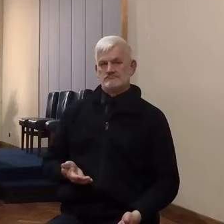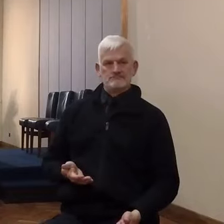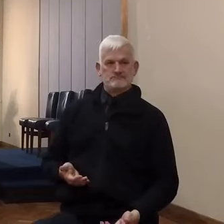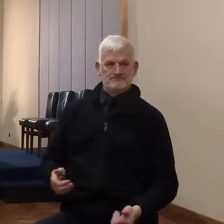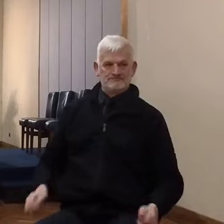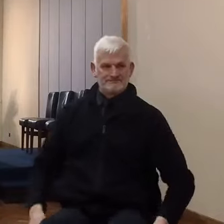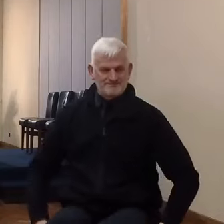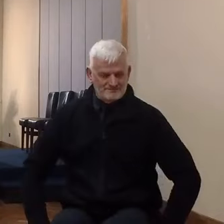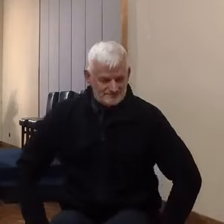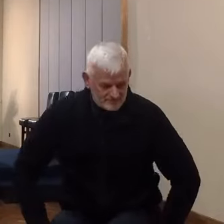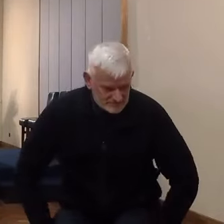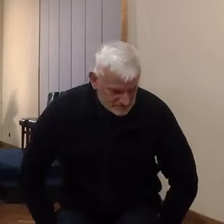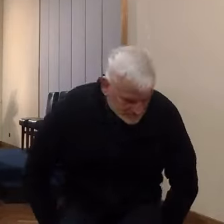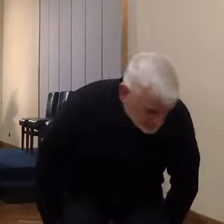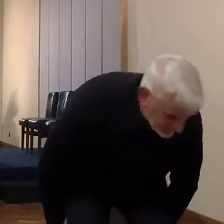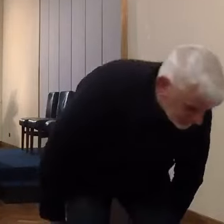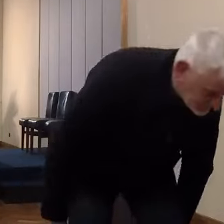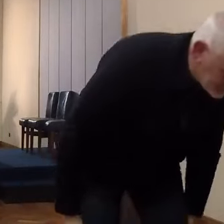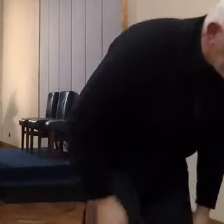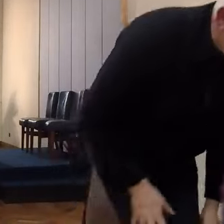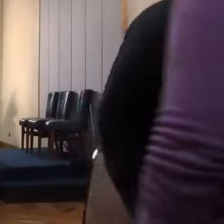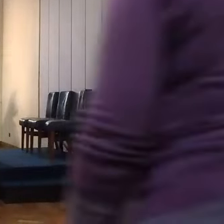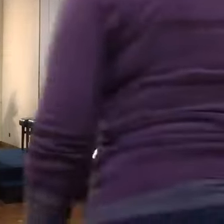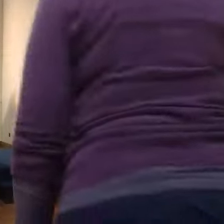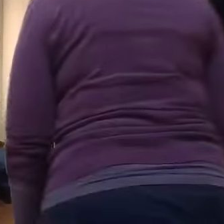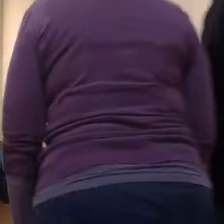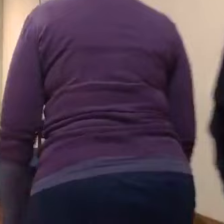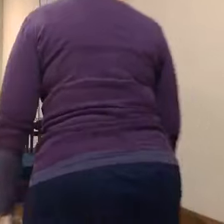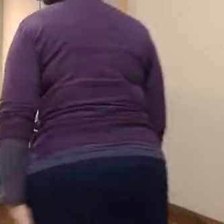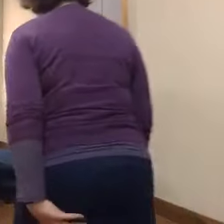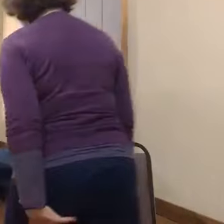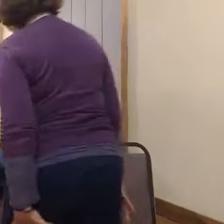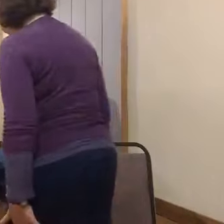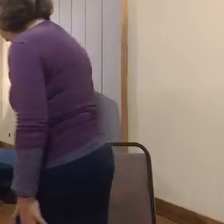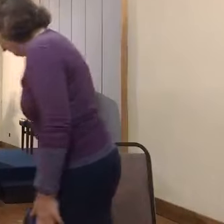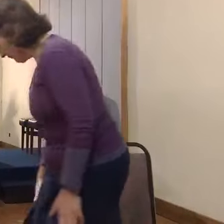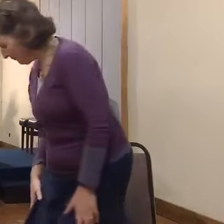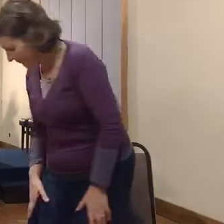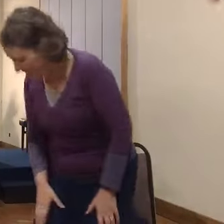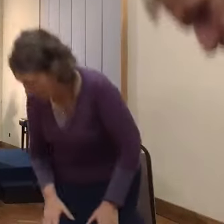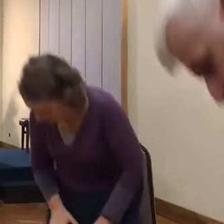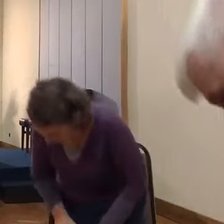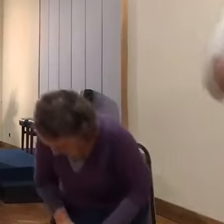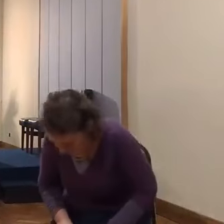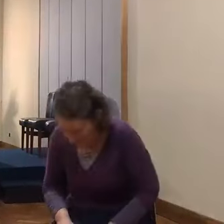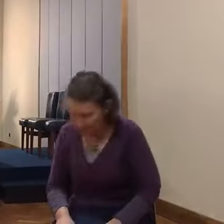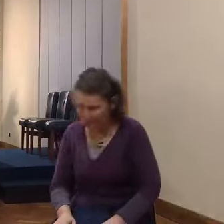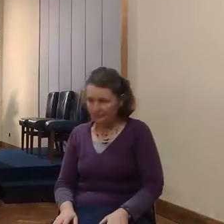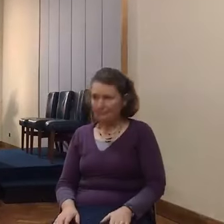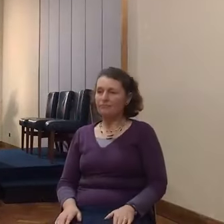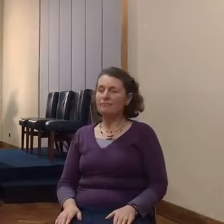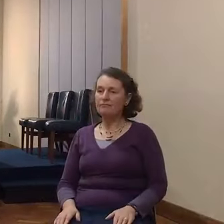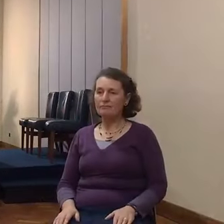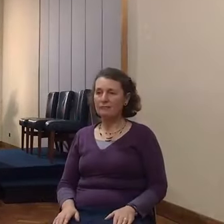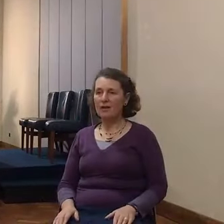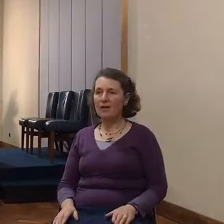That's a great surprise. And then, equally, they have to trust God to work in rights.